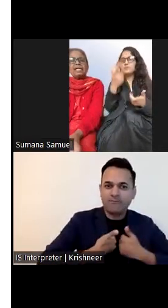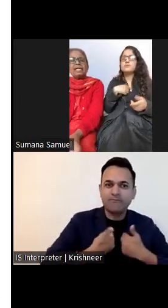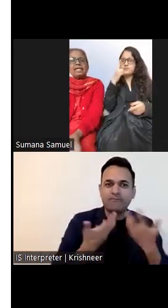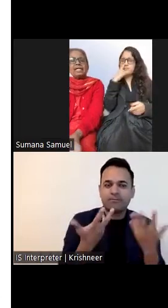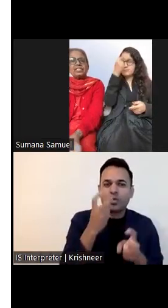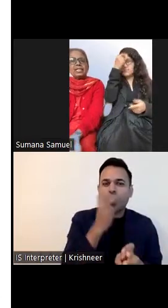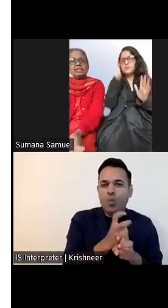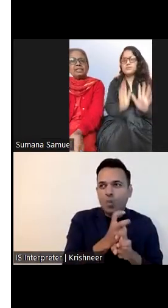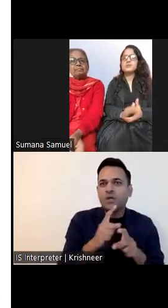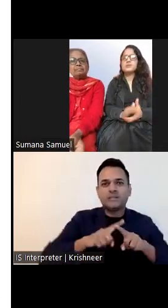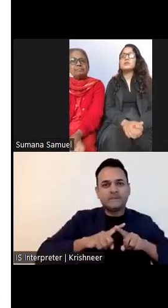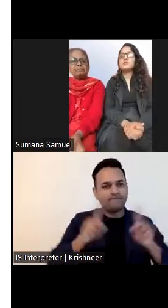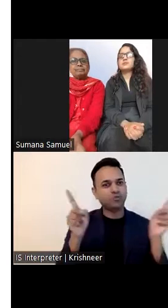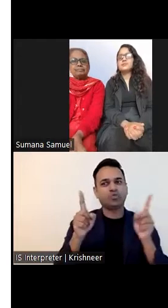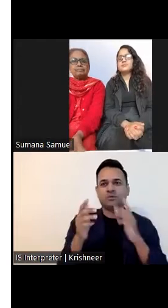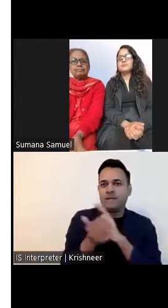we are a girl child.